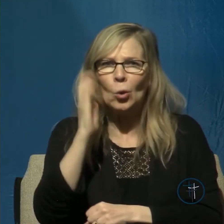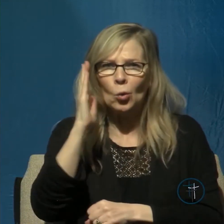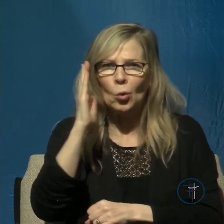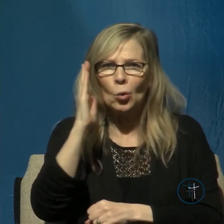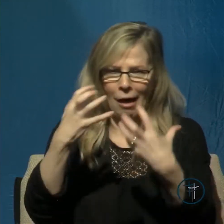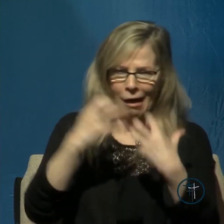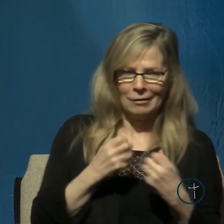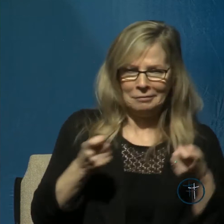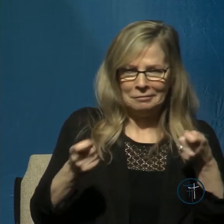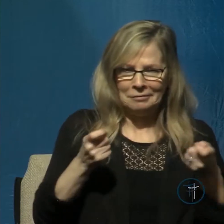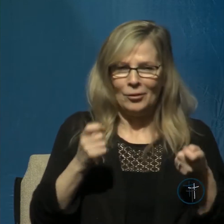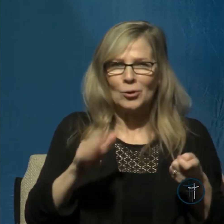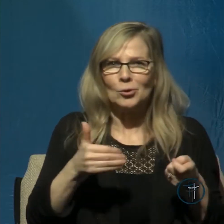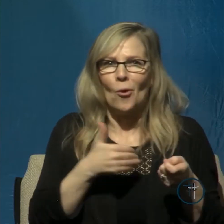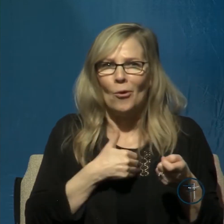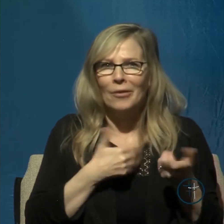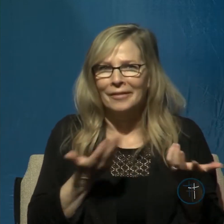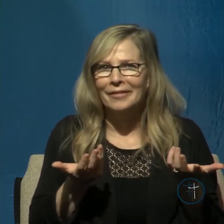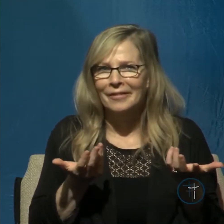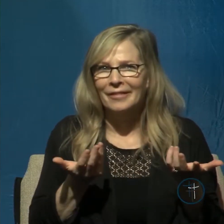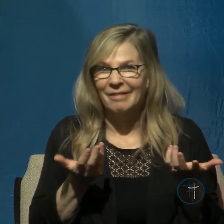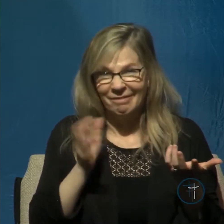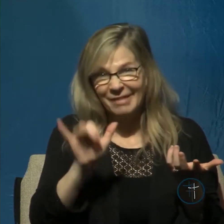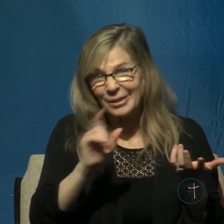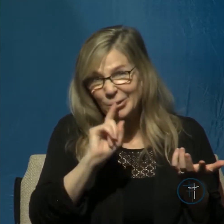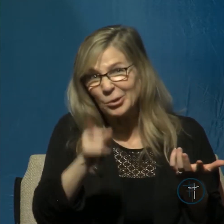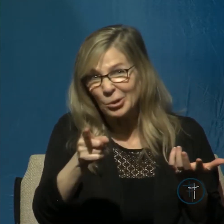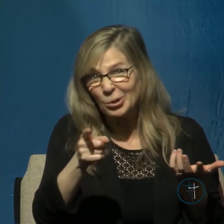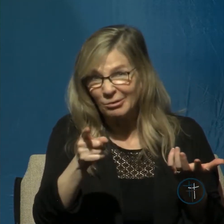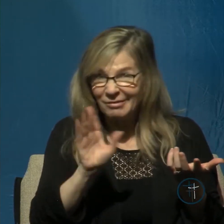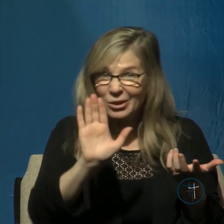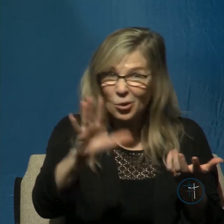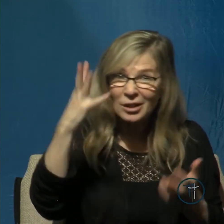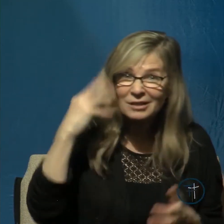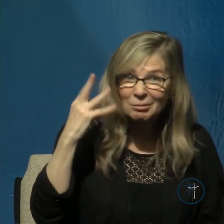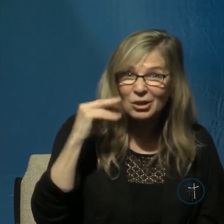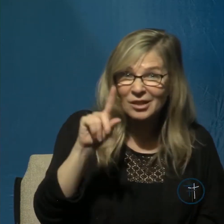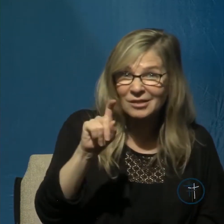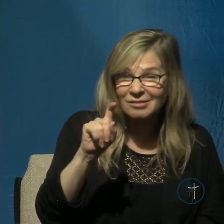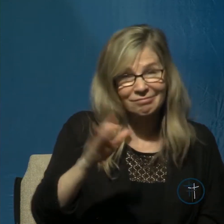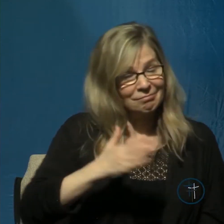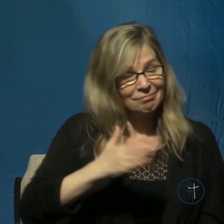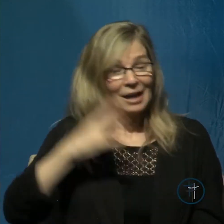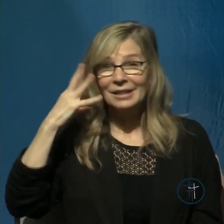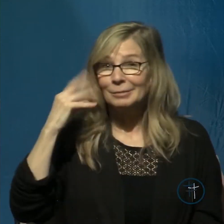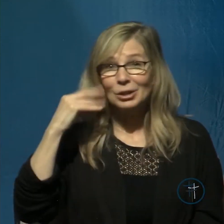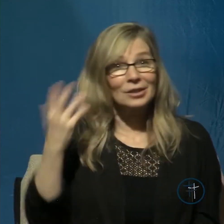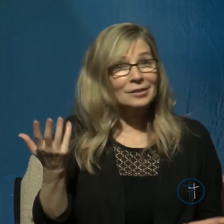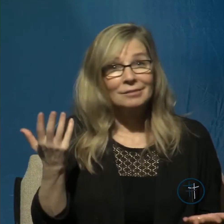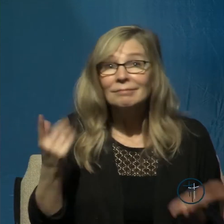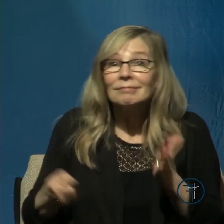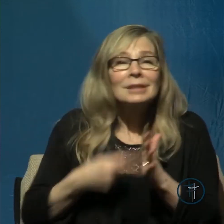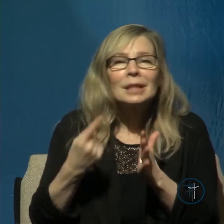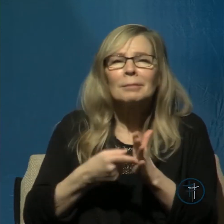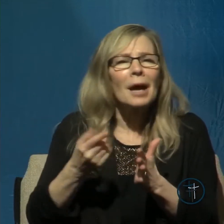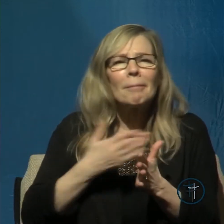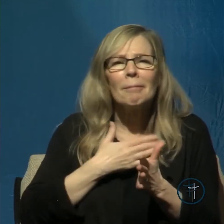Isn't that your experience? It certainly is my experience. There are times when my faith in the Lord seems to soar, and